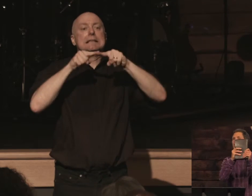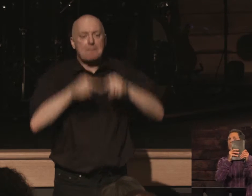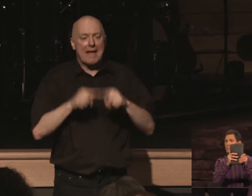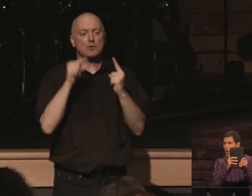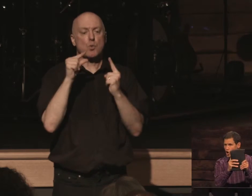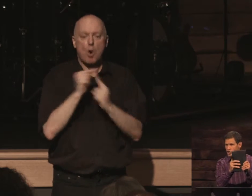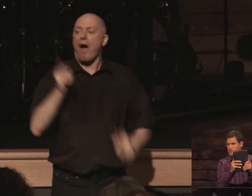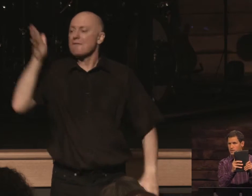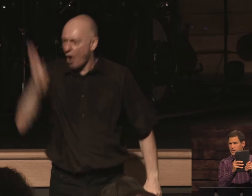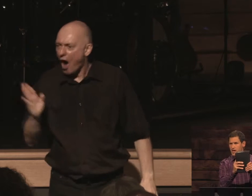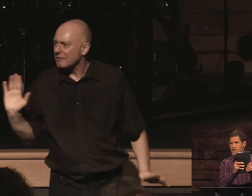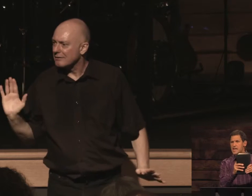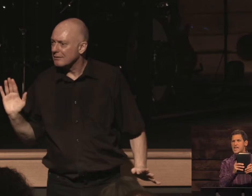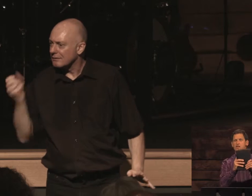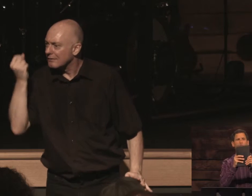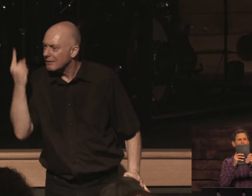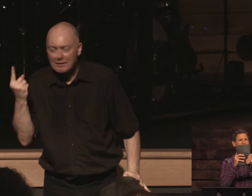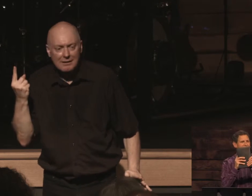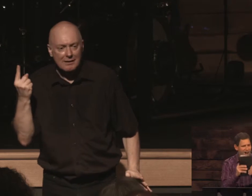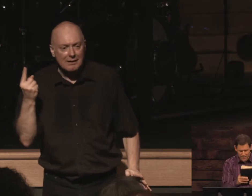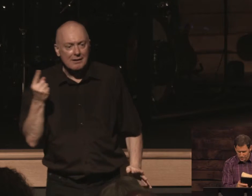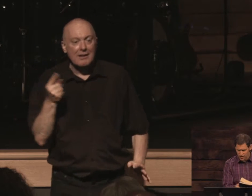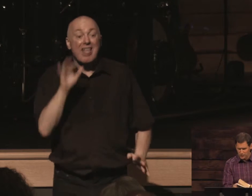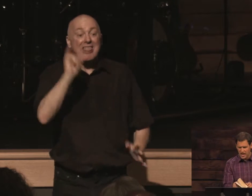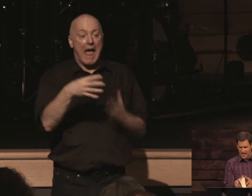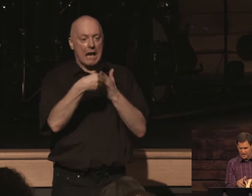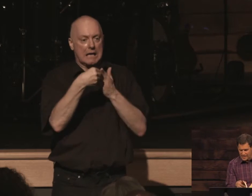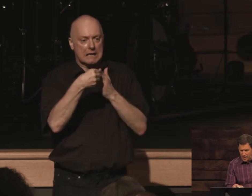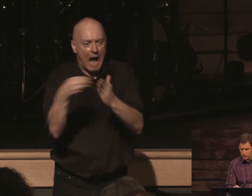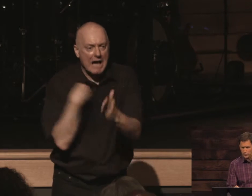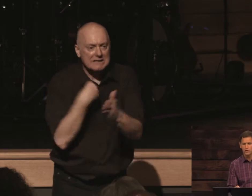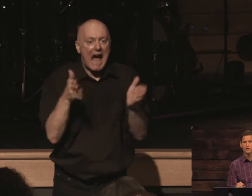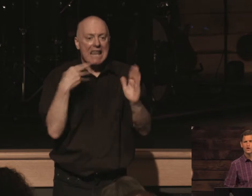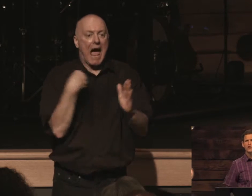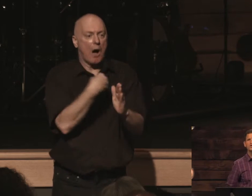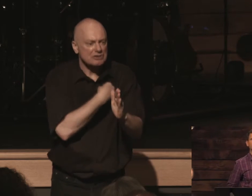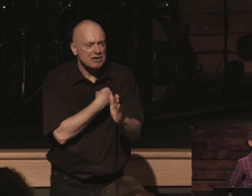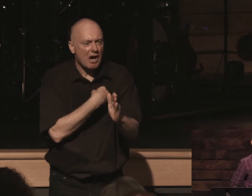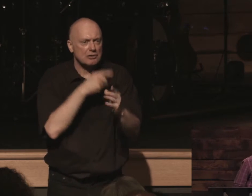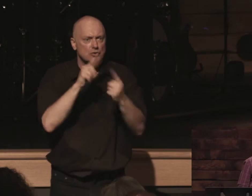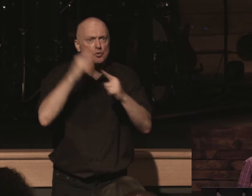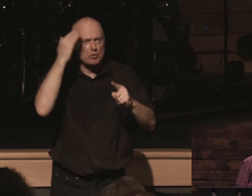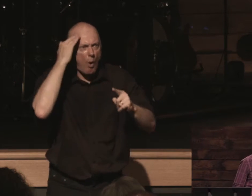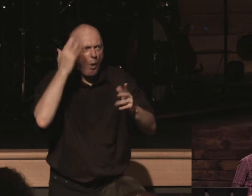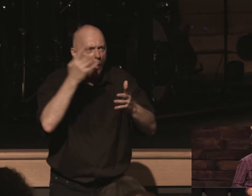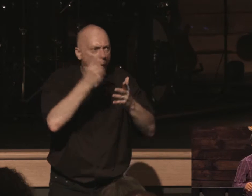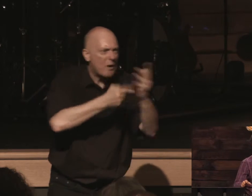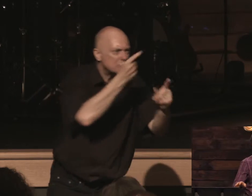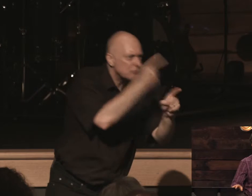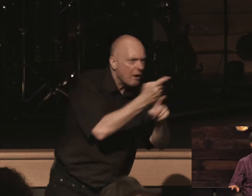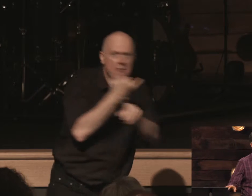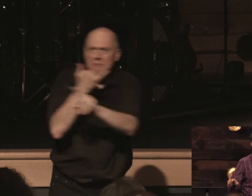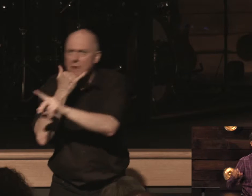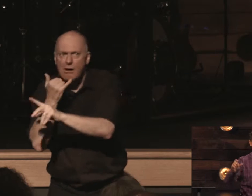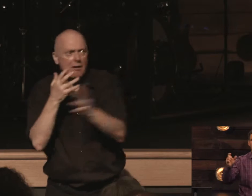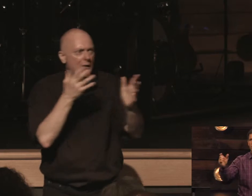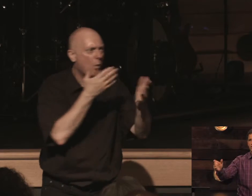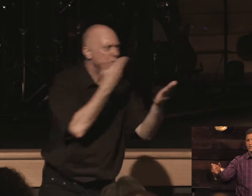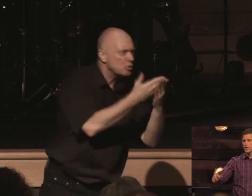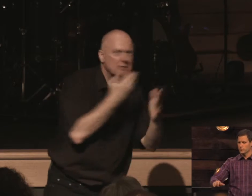book okay it is what guides us and allows us to discern between good and evil what is true and what is false